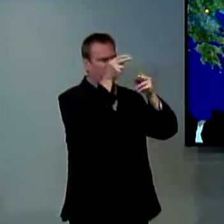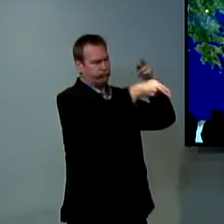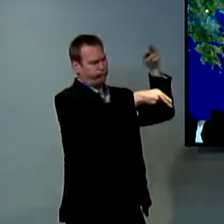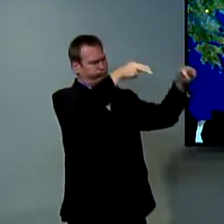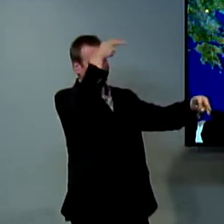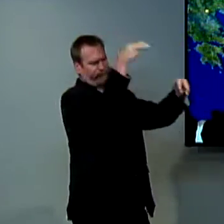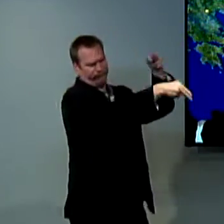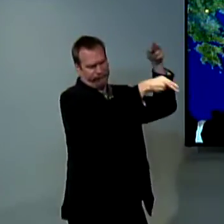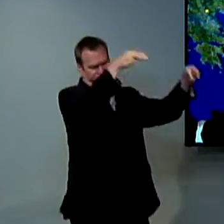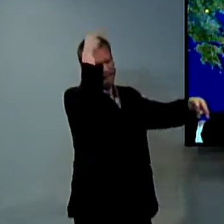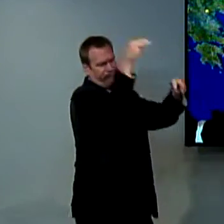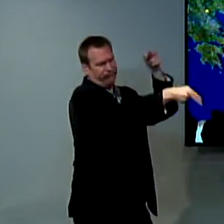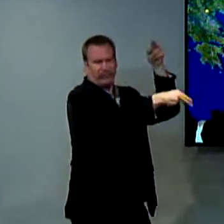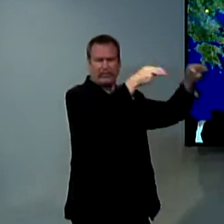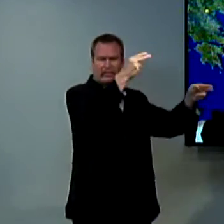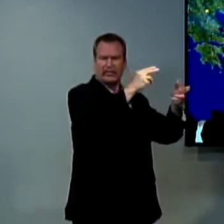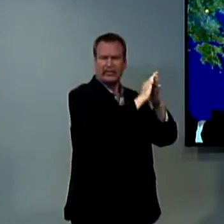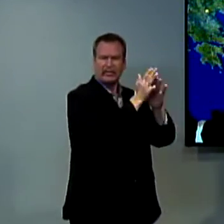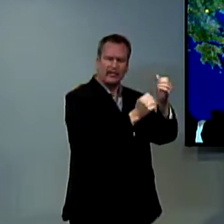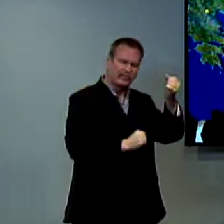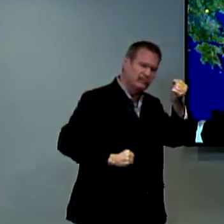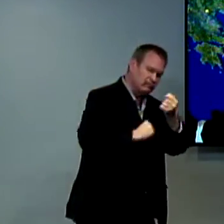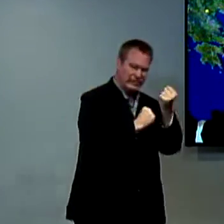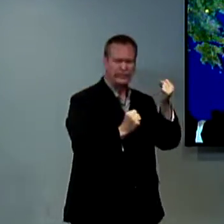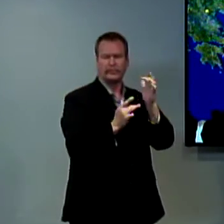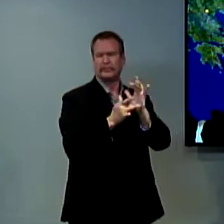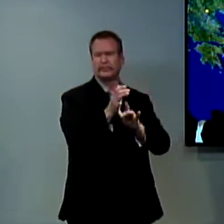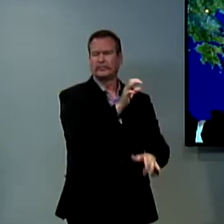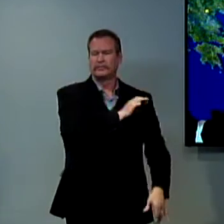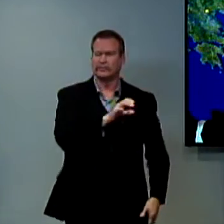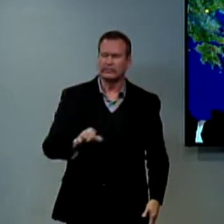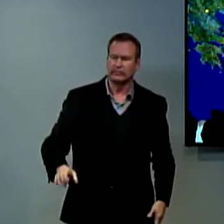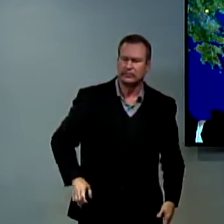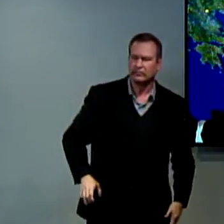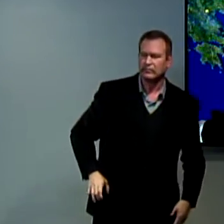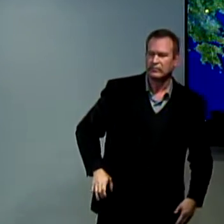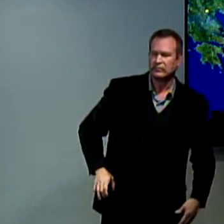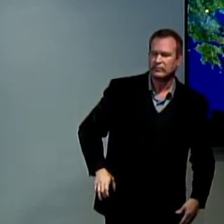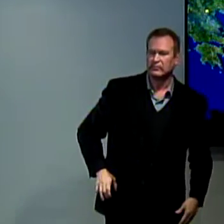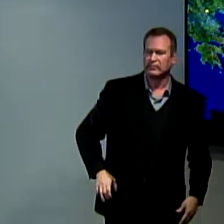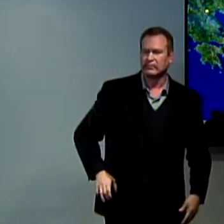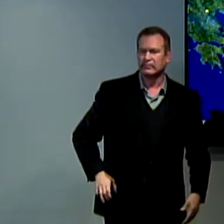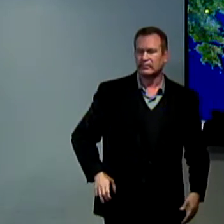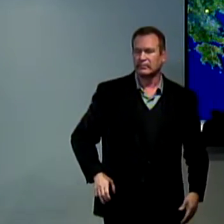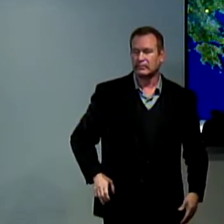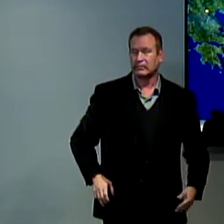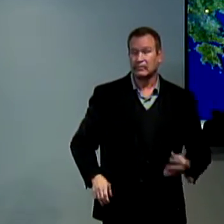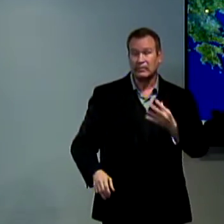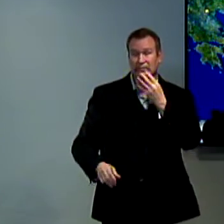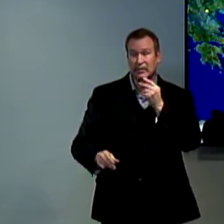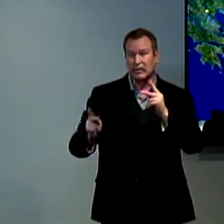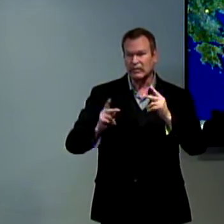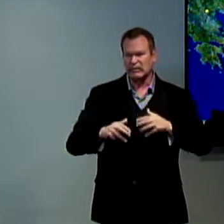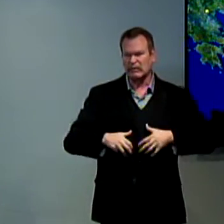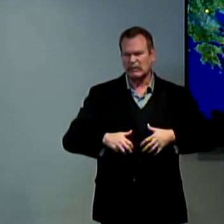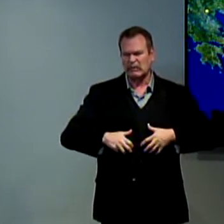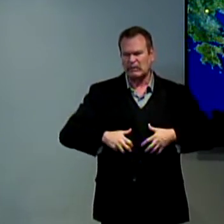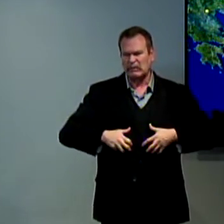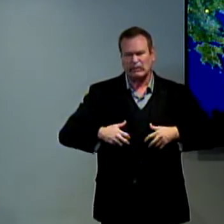now all of a sudden there were all of these people who were there you know who were supporting Paul who were supporting Christians people who believed in Christ